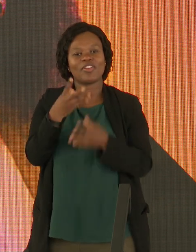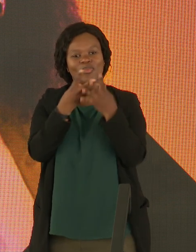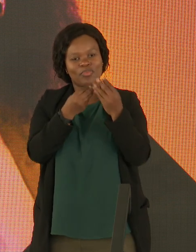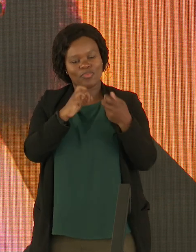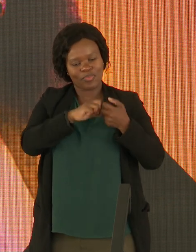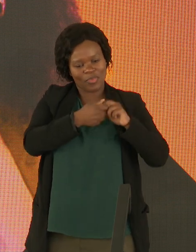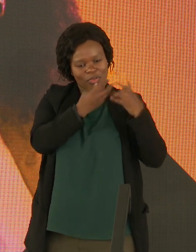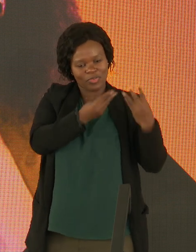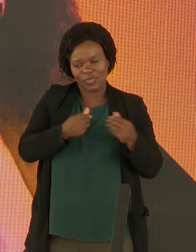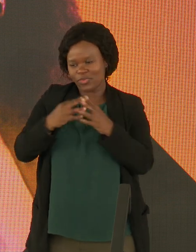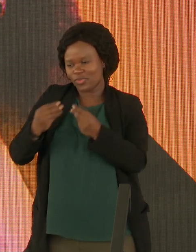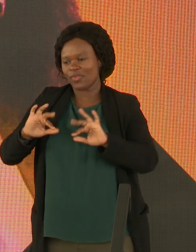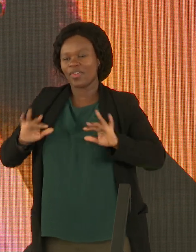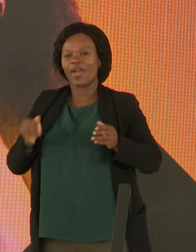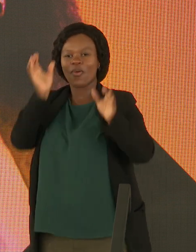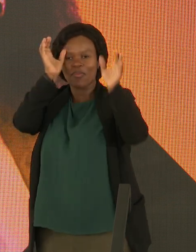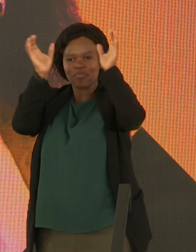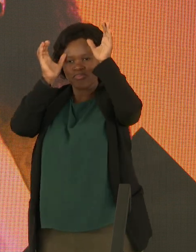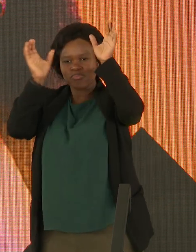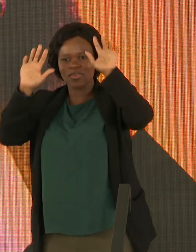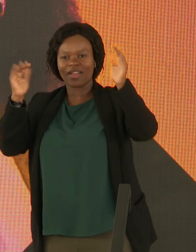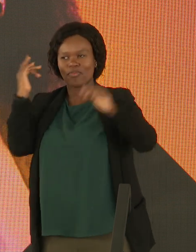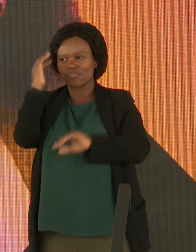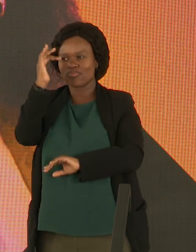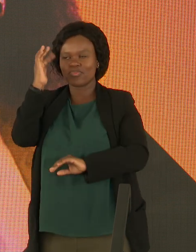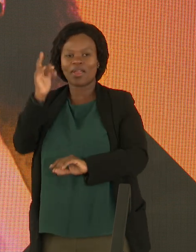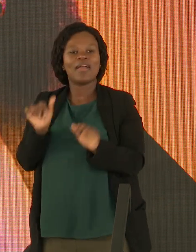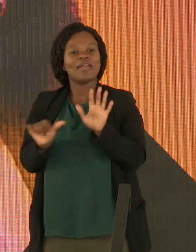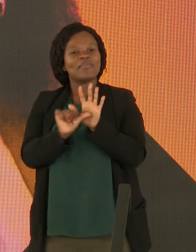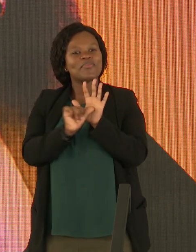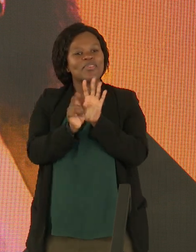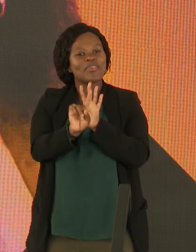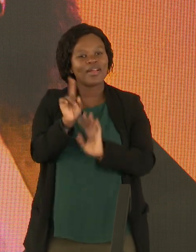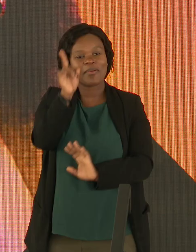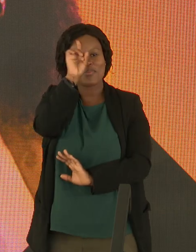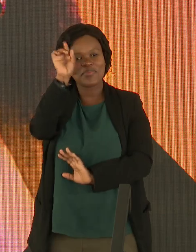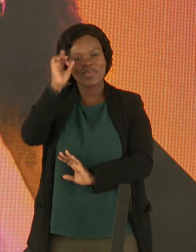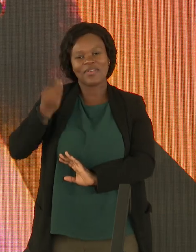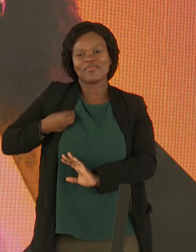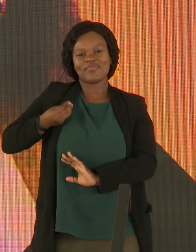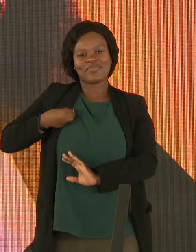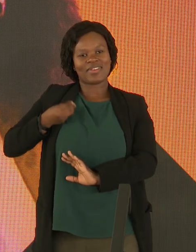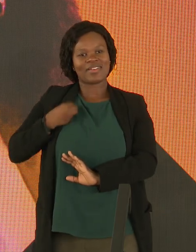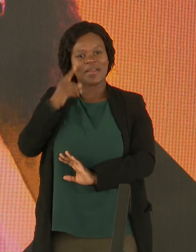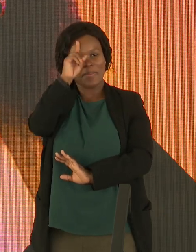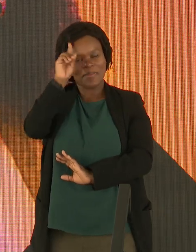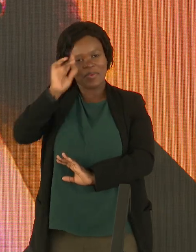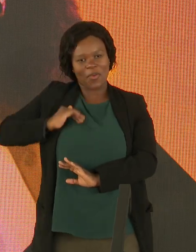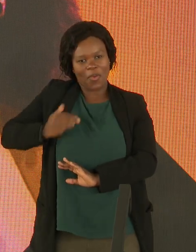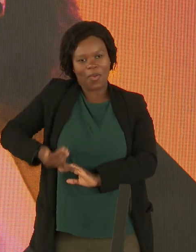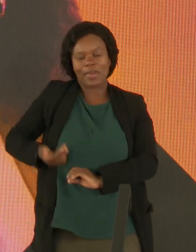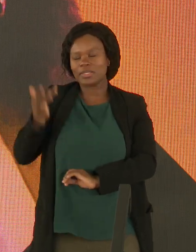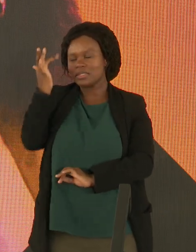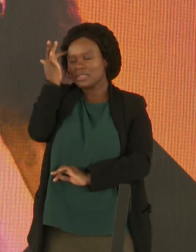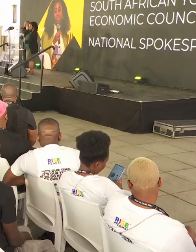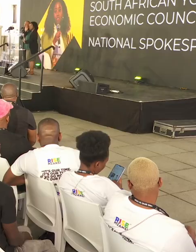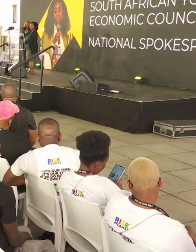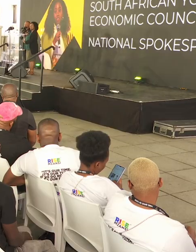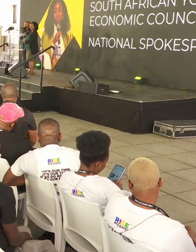But most importantly, black women, young black women, young black intelligent women.